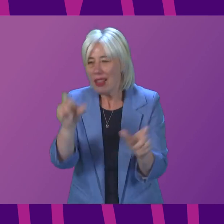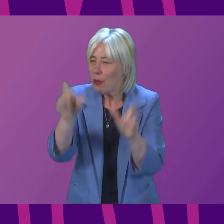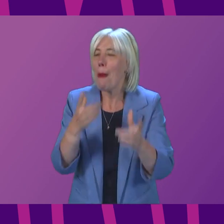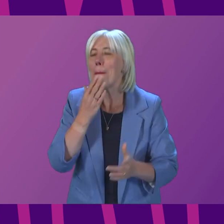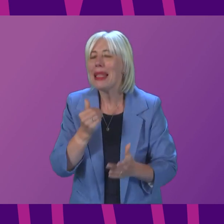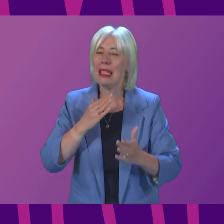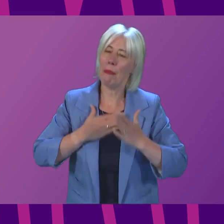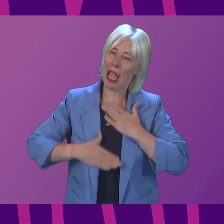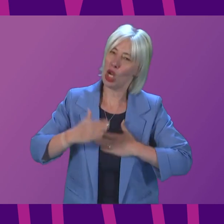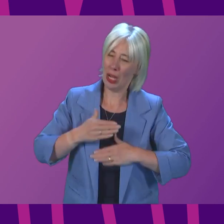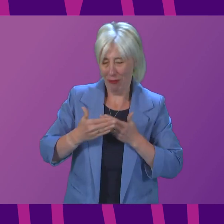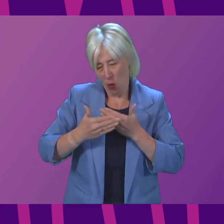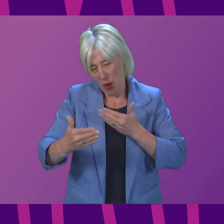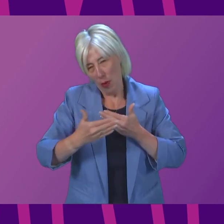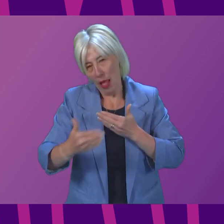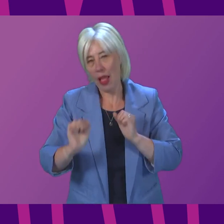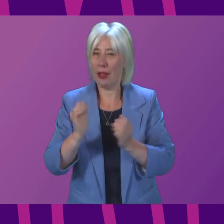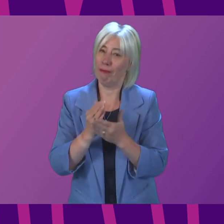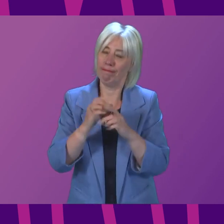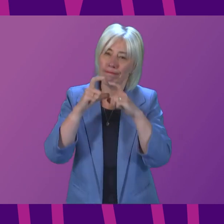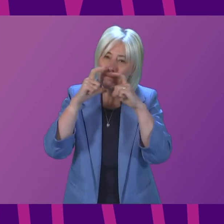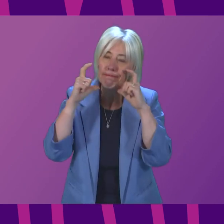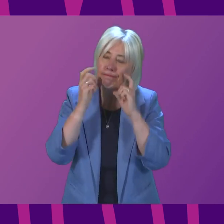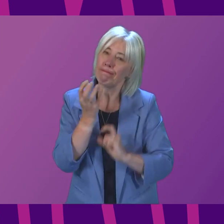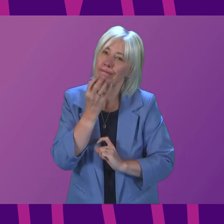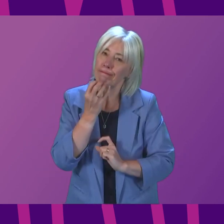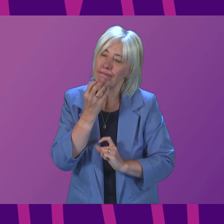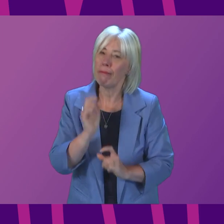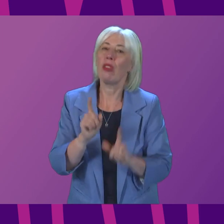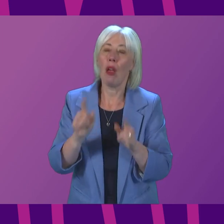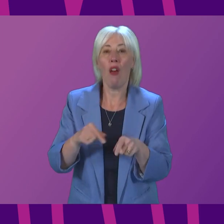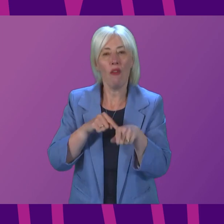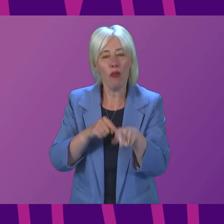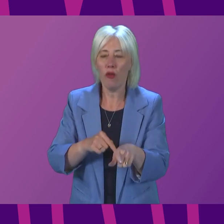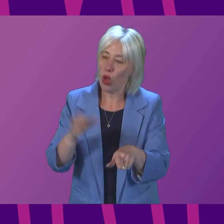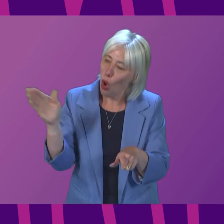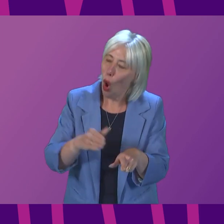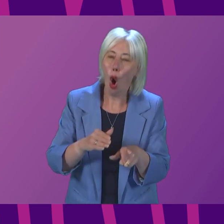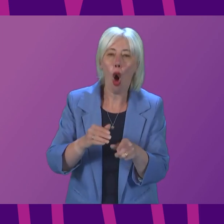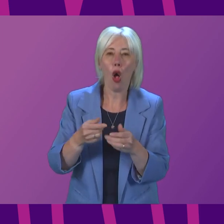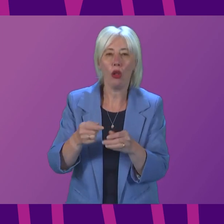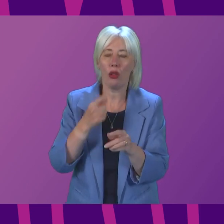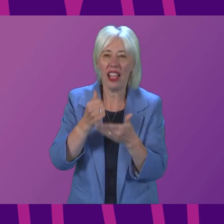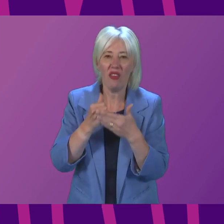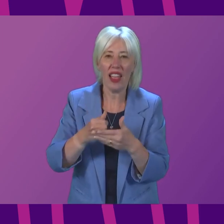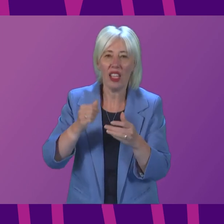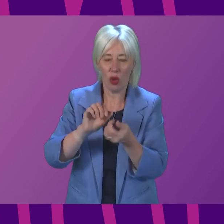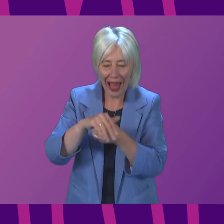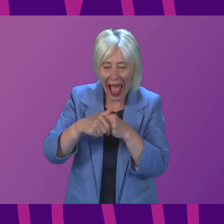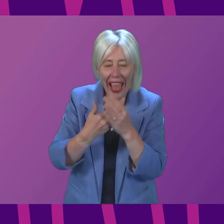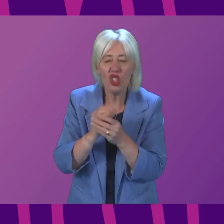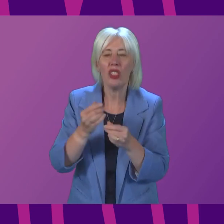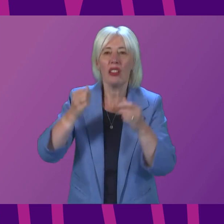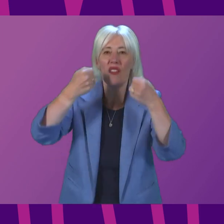patient for a little while longer on face coverings and to continue following all advice on hygiene, ventilation, testing